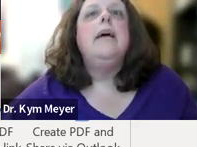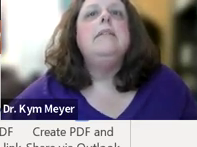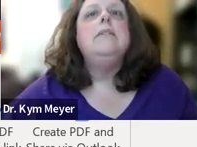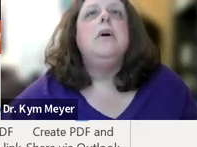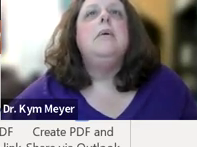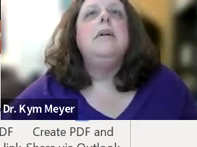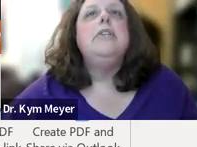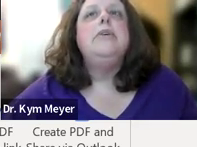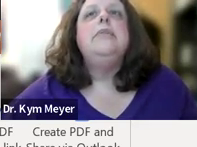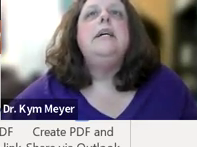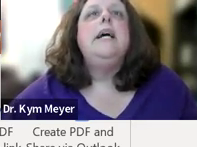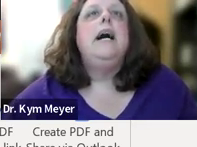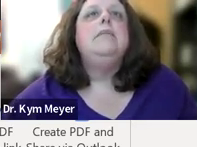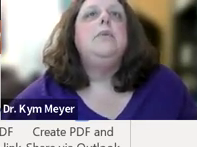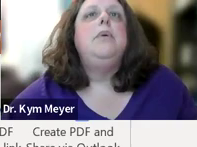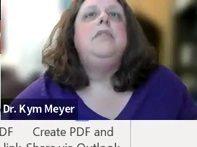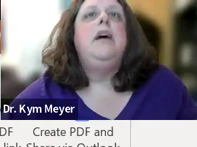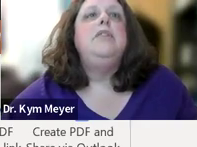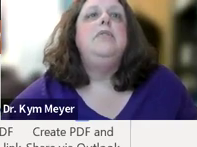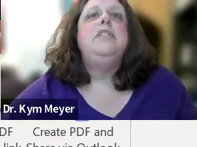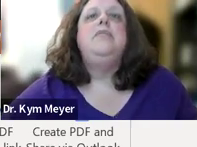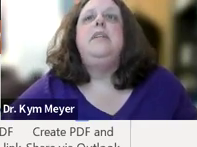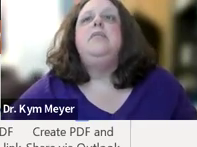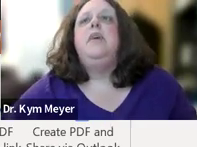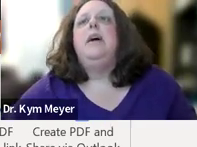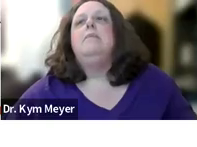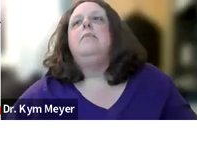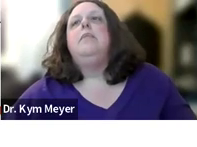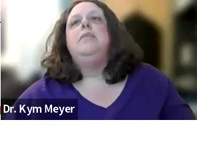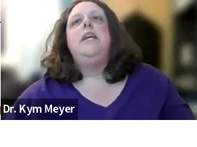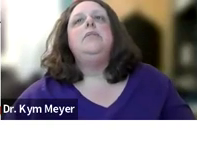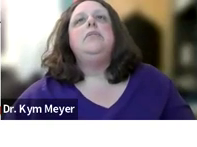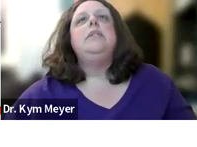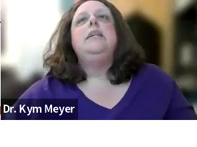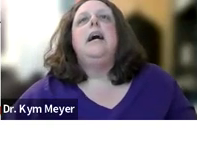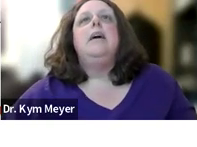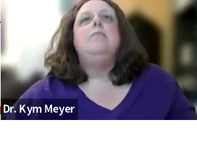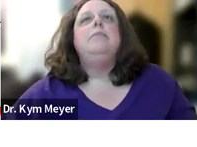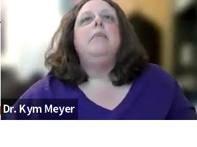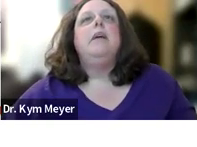Okay. This is where I wanted to show you. So we've, I've shown you this, these, these videos.